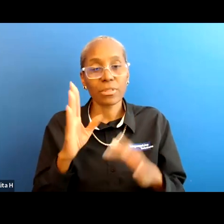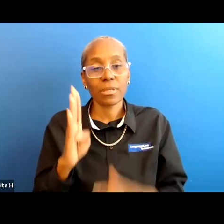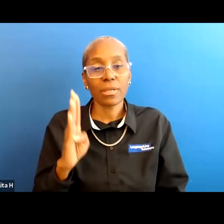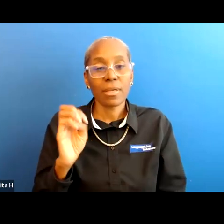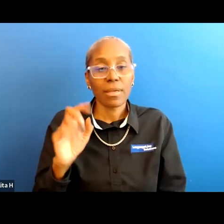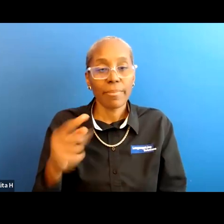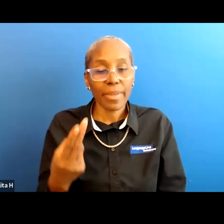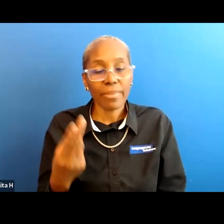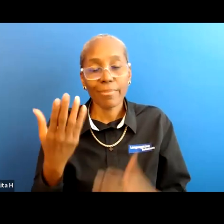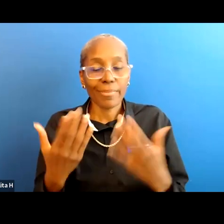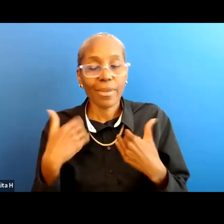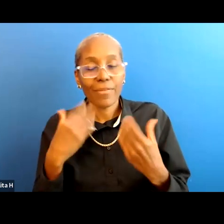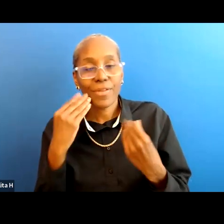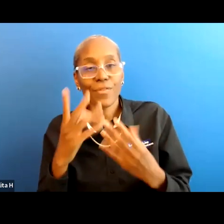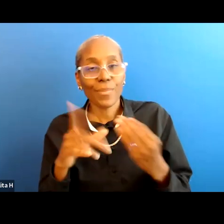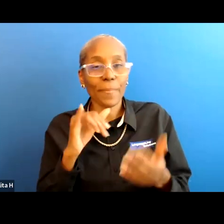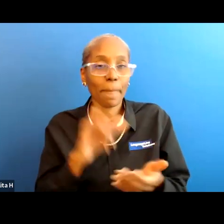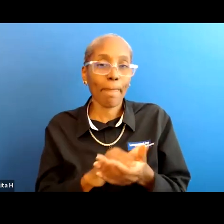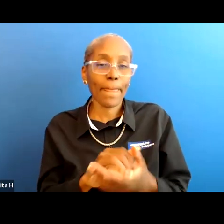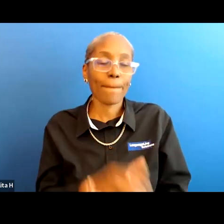um might have information about that